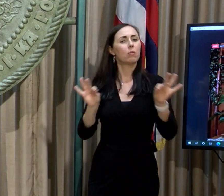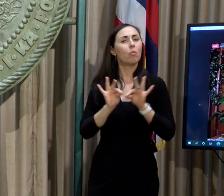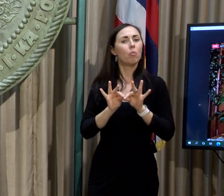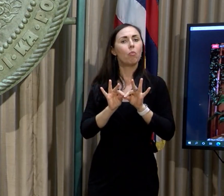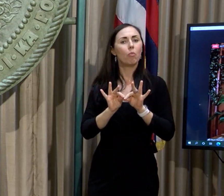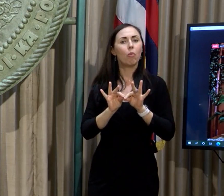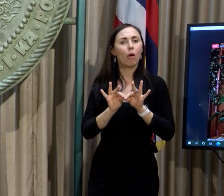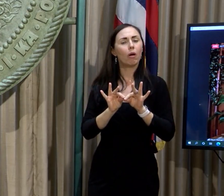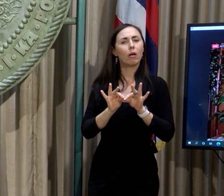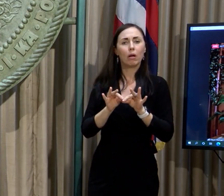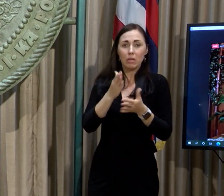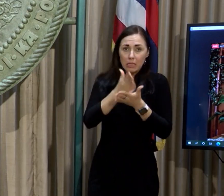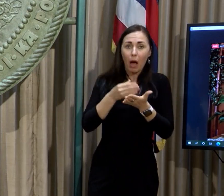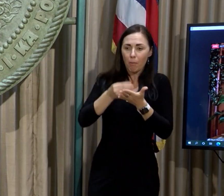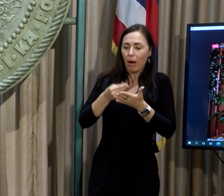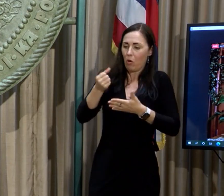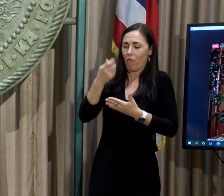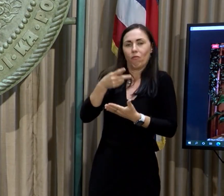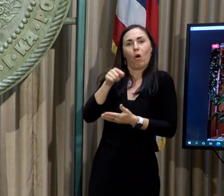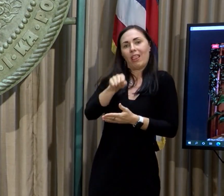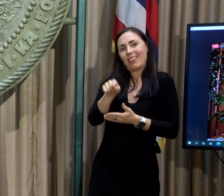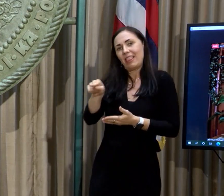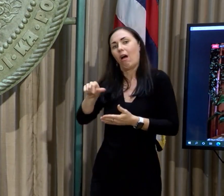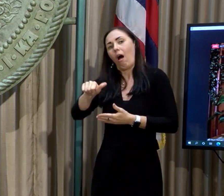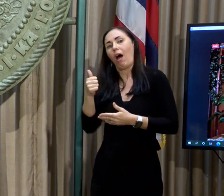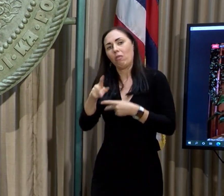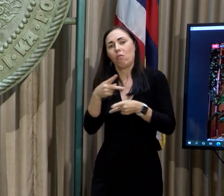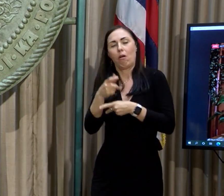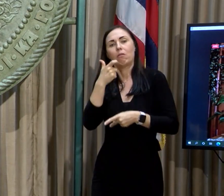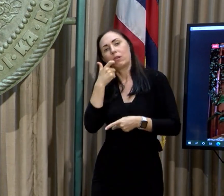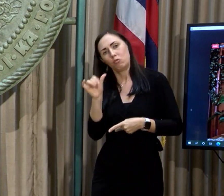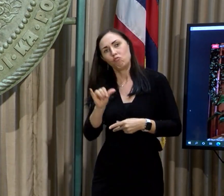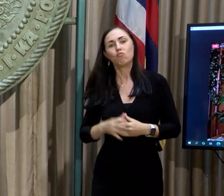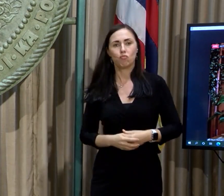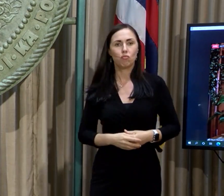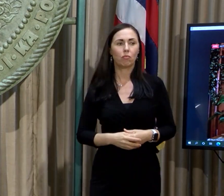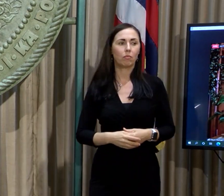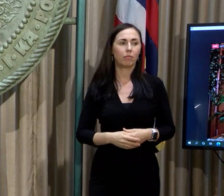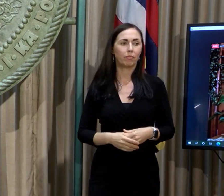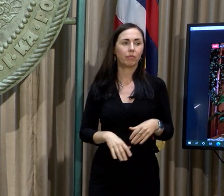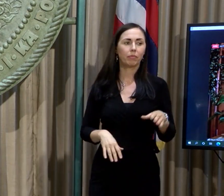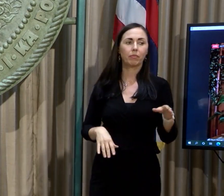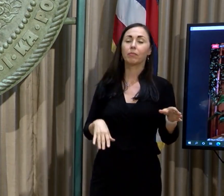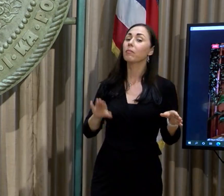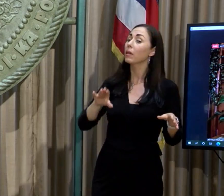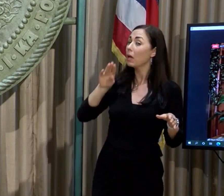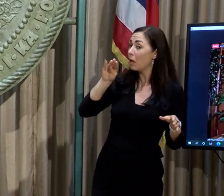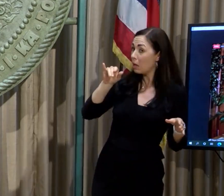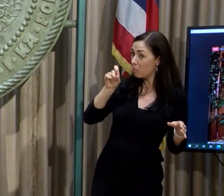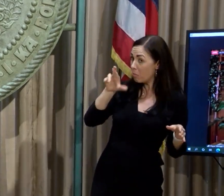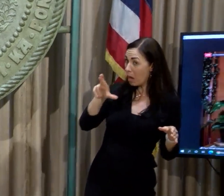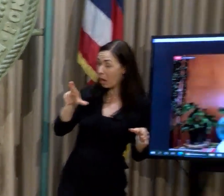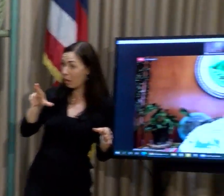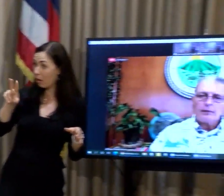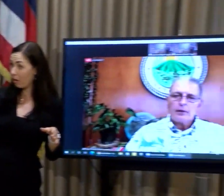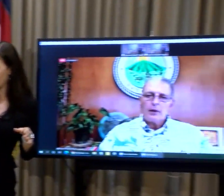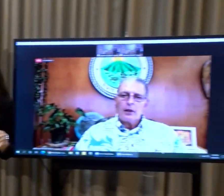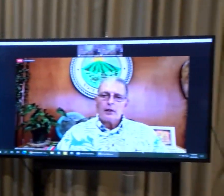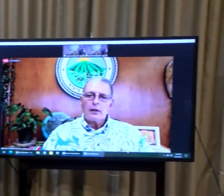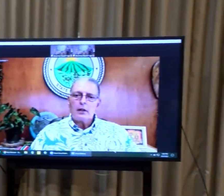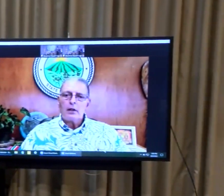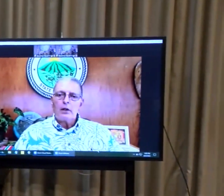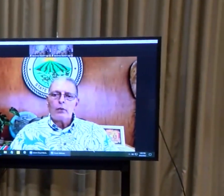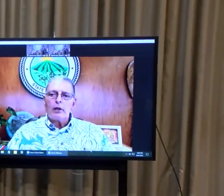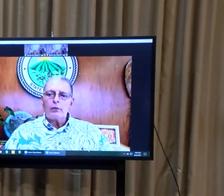we had some funds that would help with other addictions. Thank you. Mayor Victorino, anything from Mallory County?